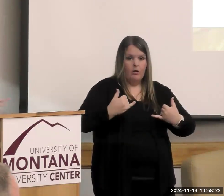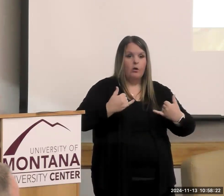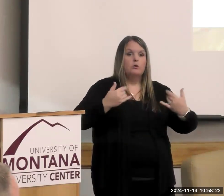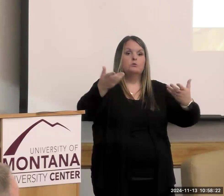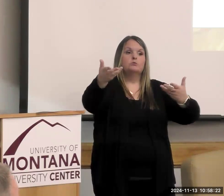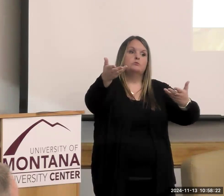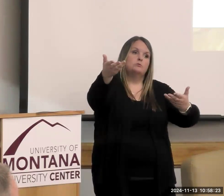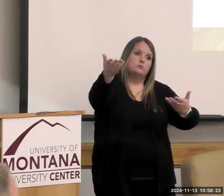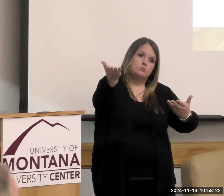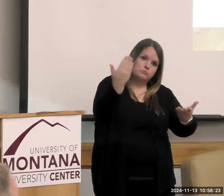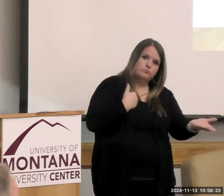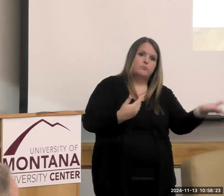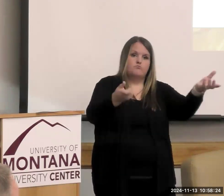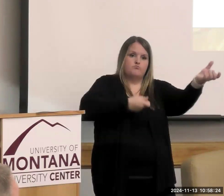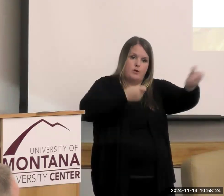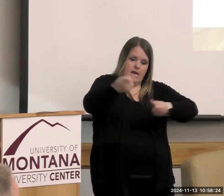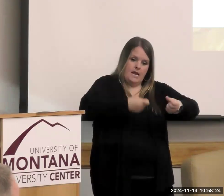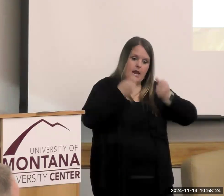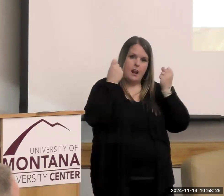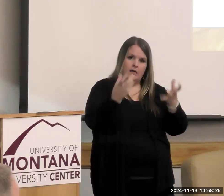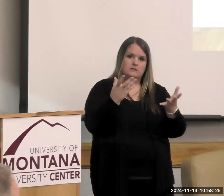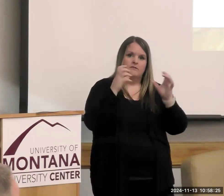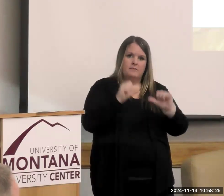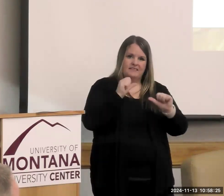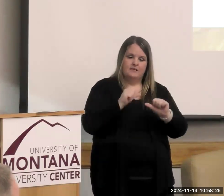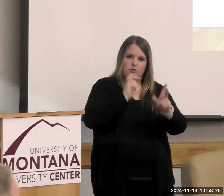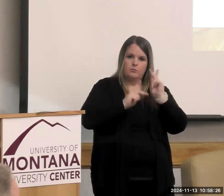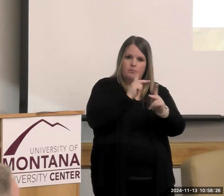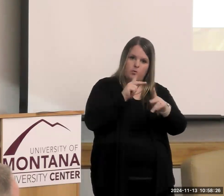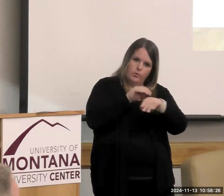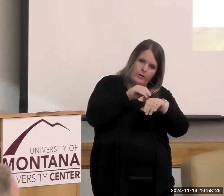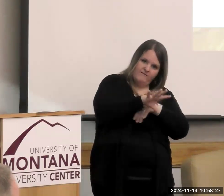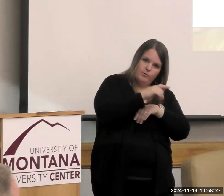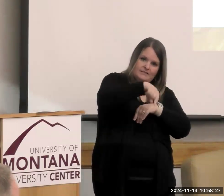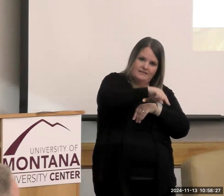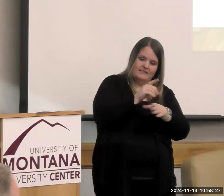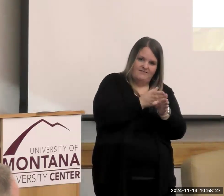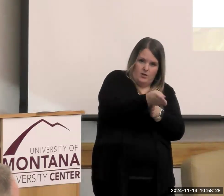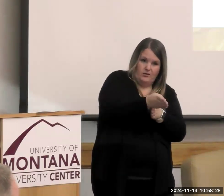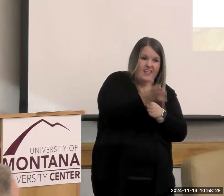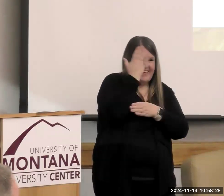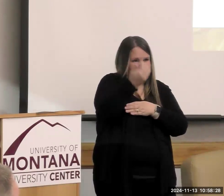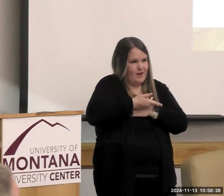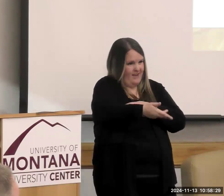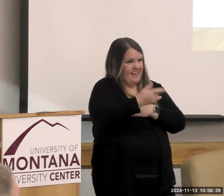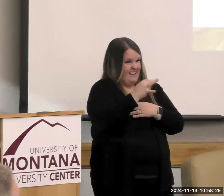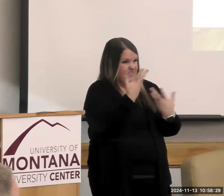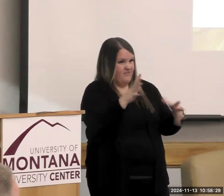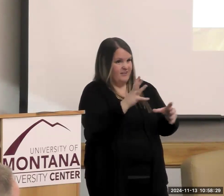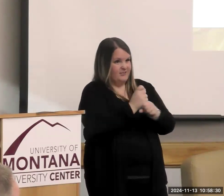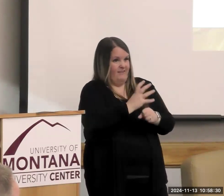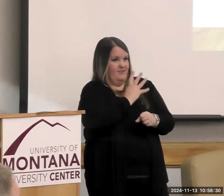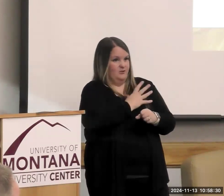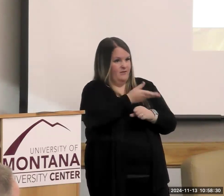lots of the potential players in this field. And that's why you were invited. If you received an invitation, thank you for